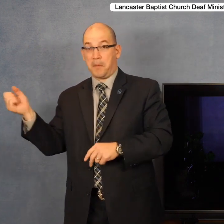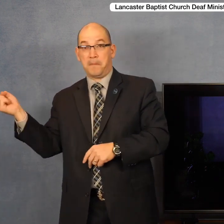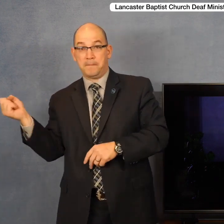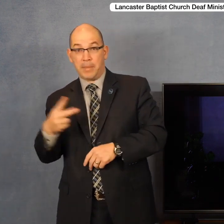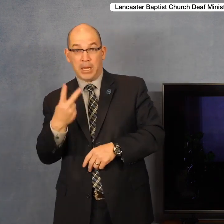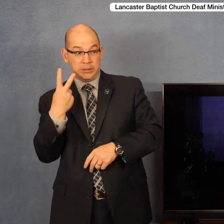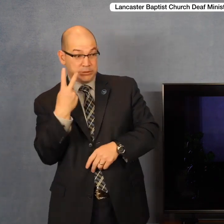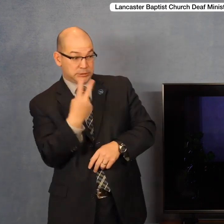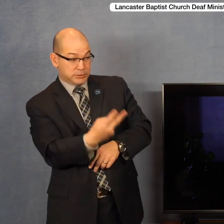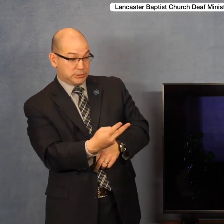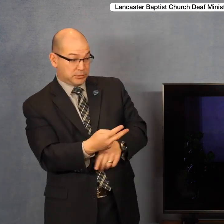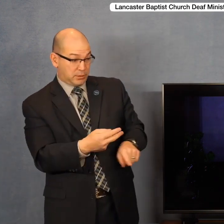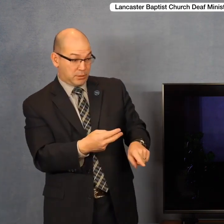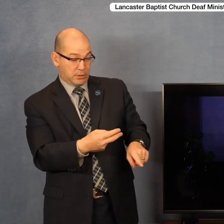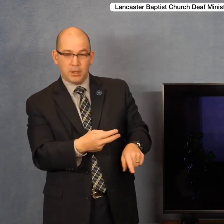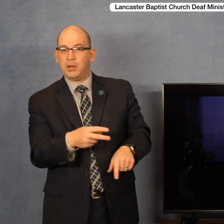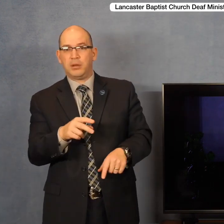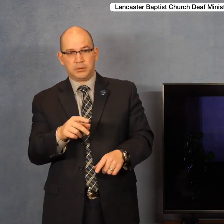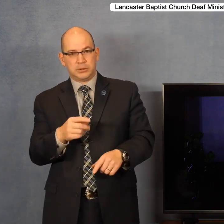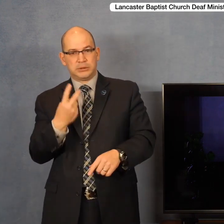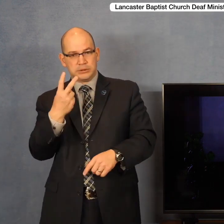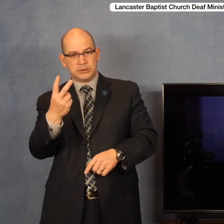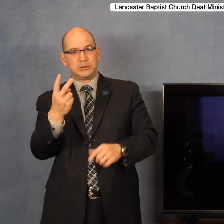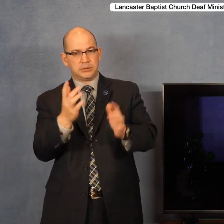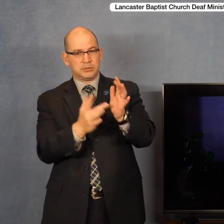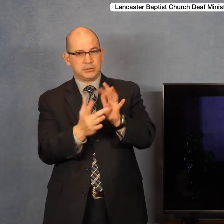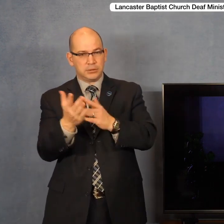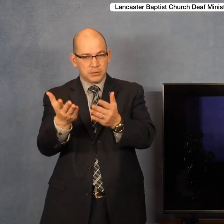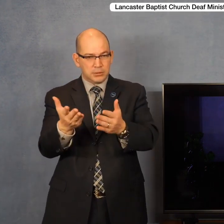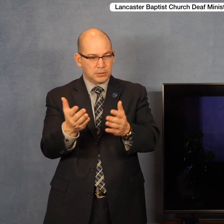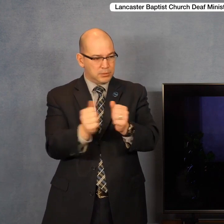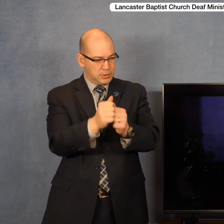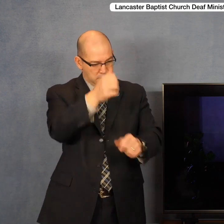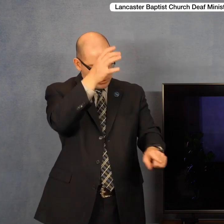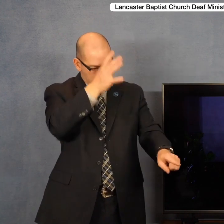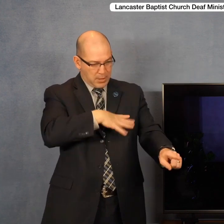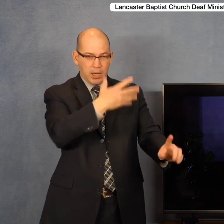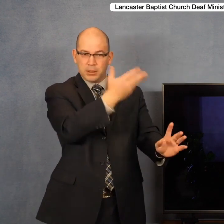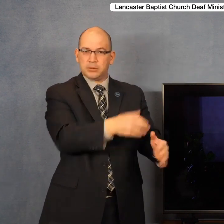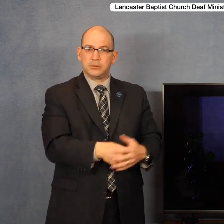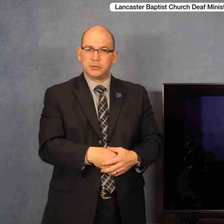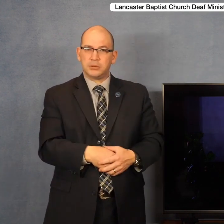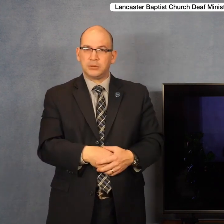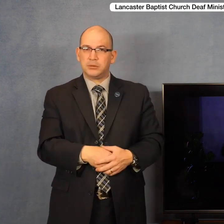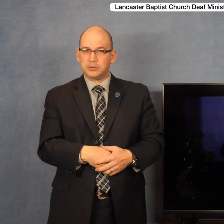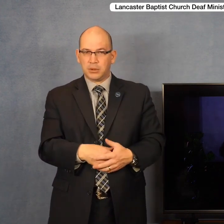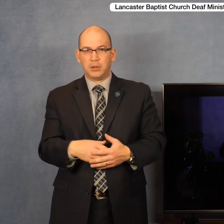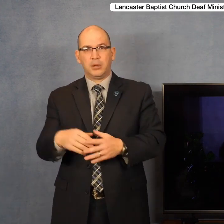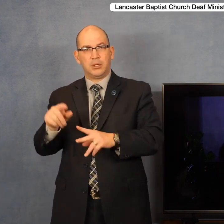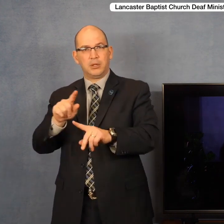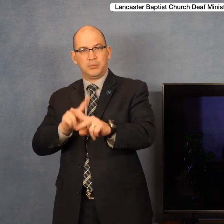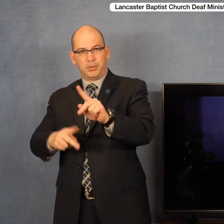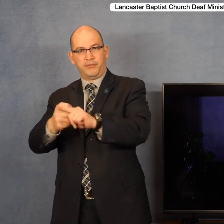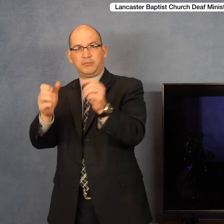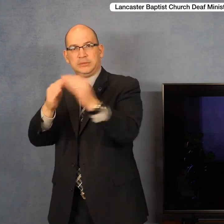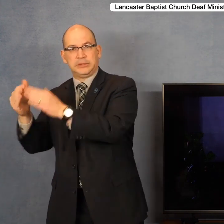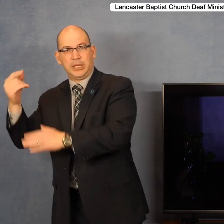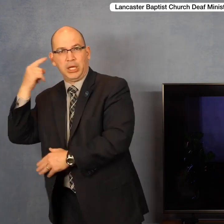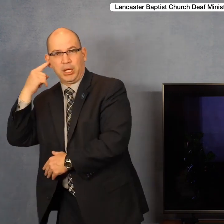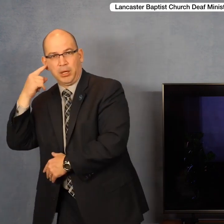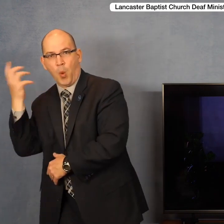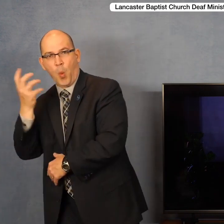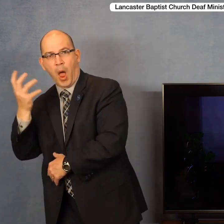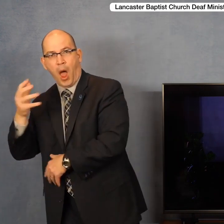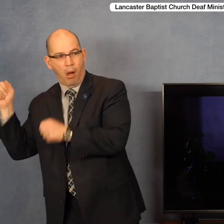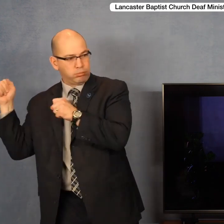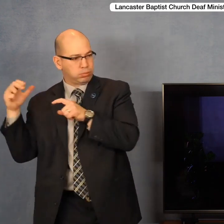and came to Jesus and found the man. So here come the people out of Gadara. They want to